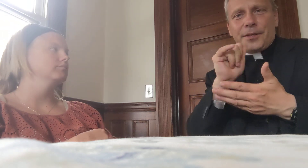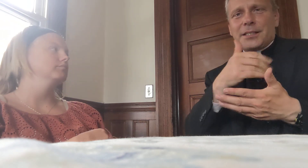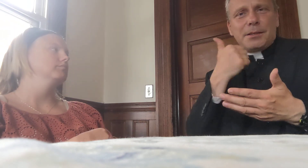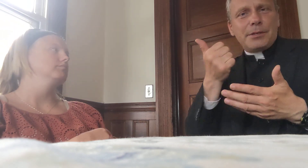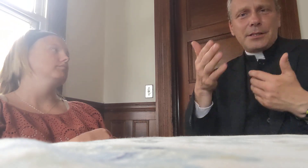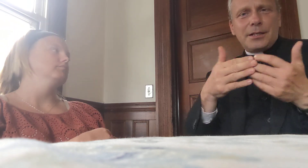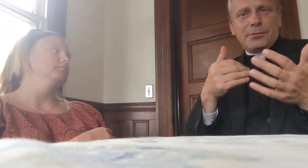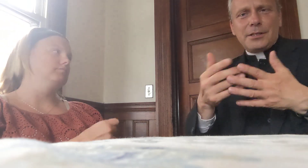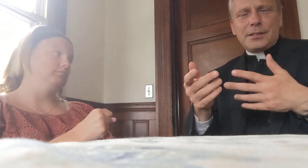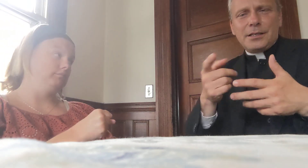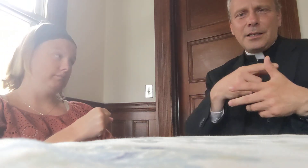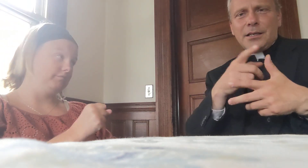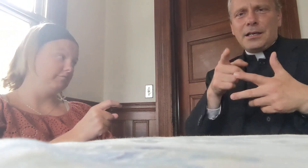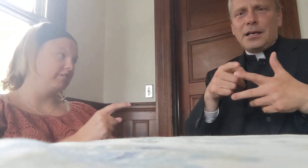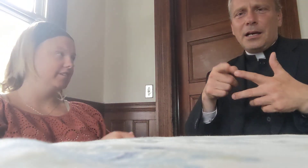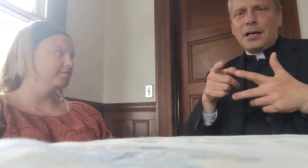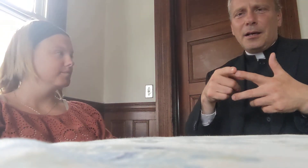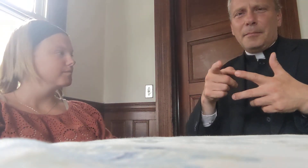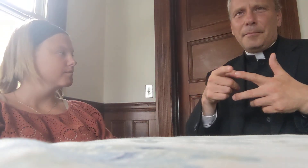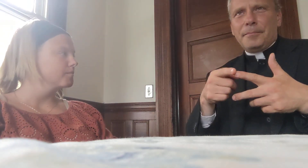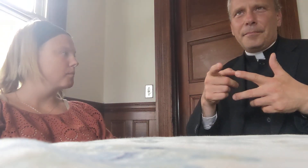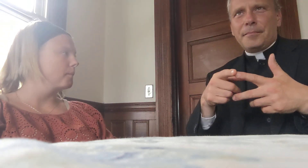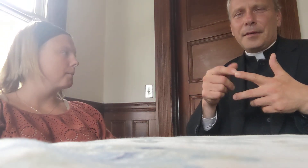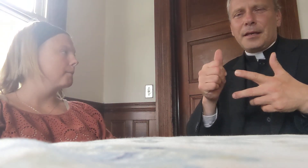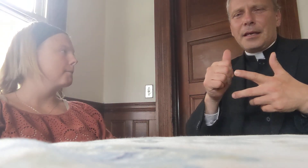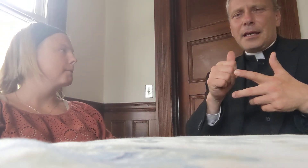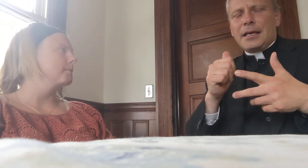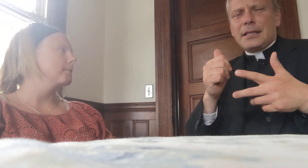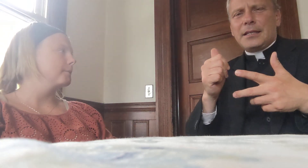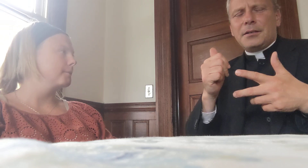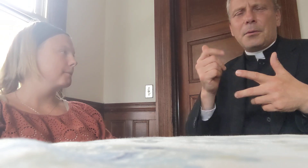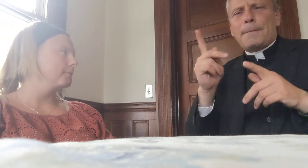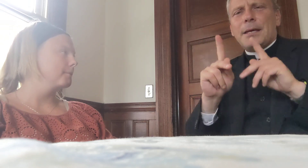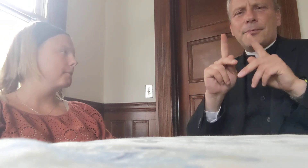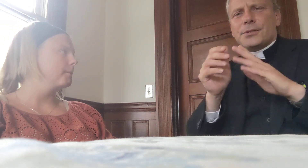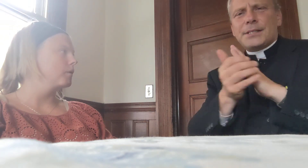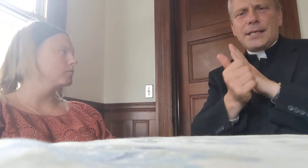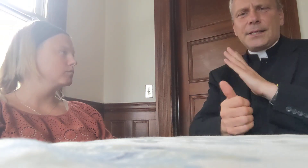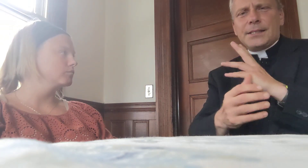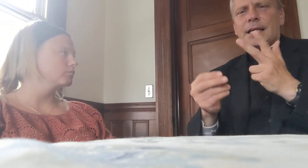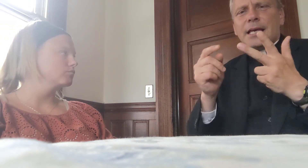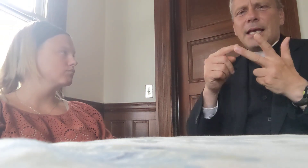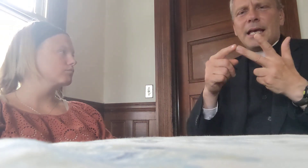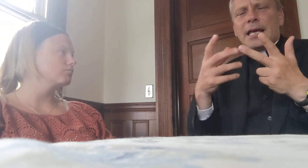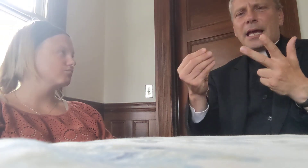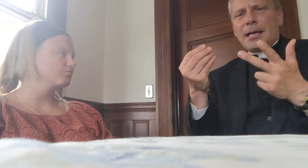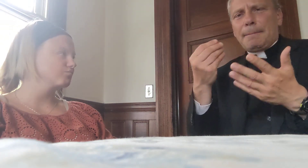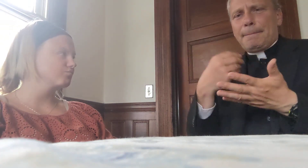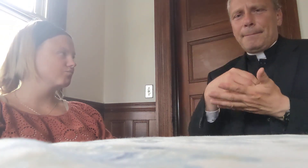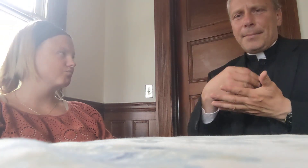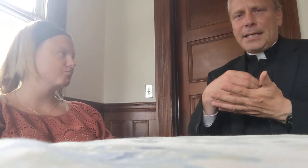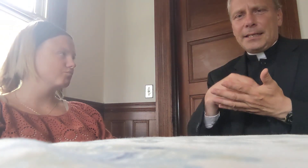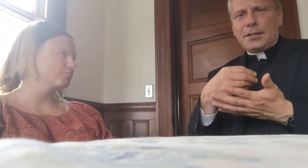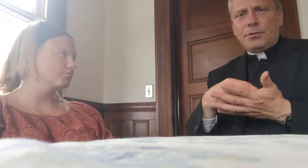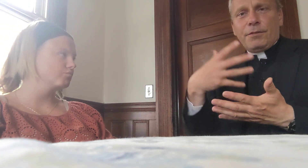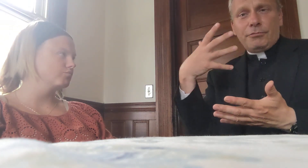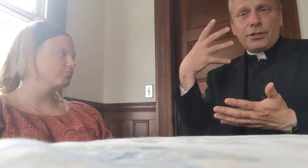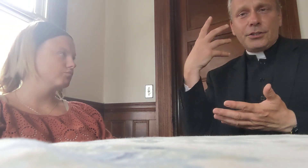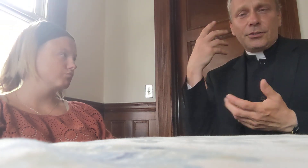that's the best anyways, um, and then, you know, people's skills, and money to do a fundraiser,